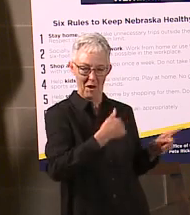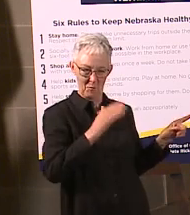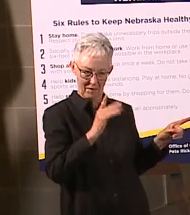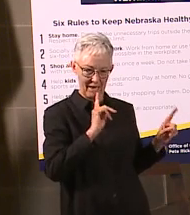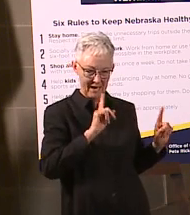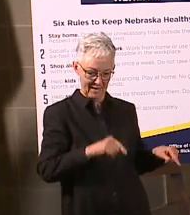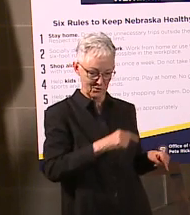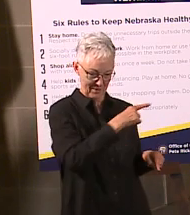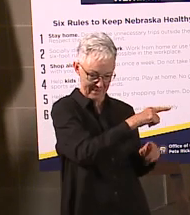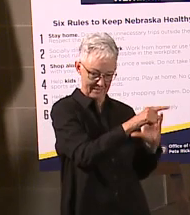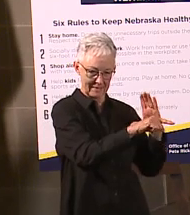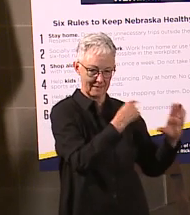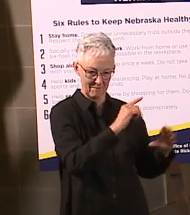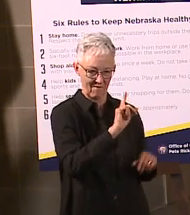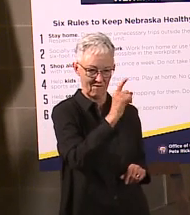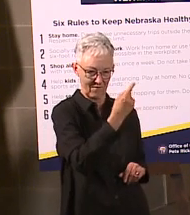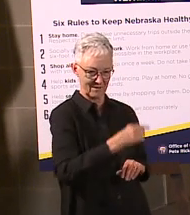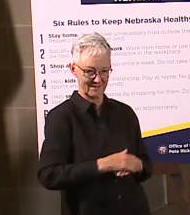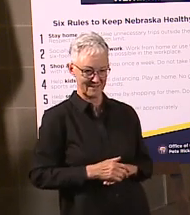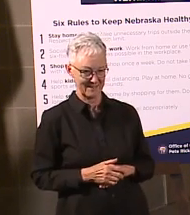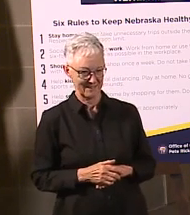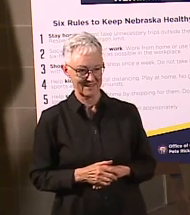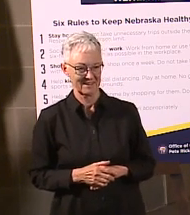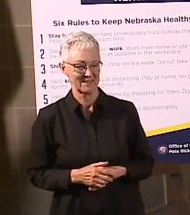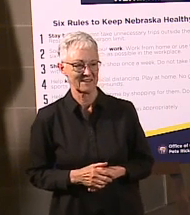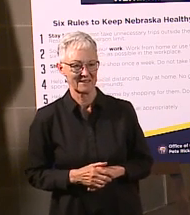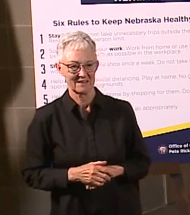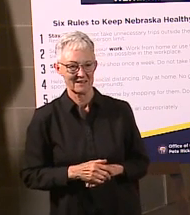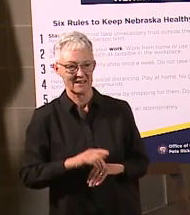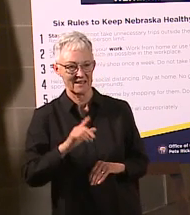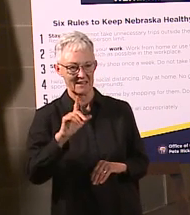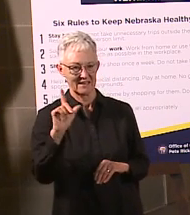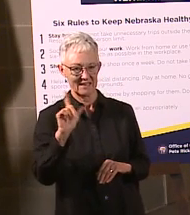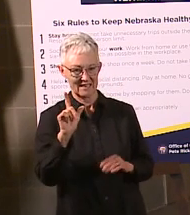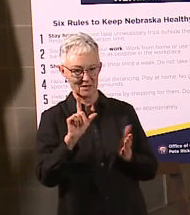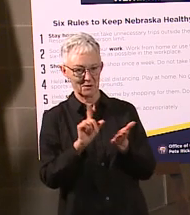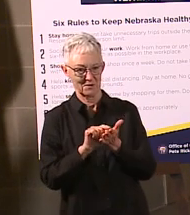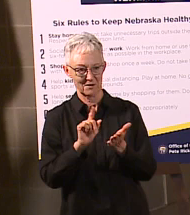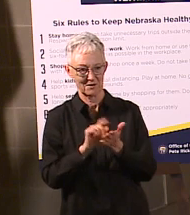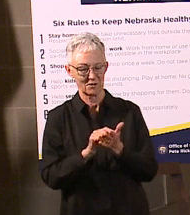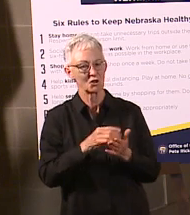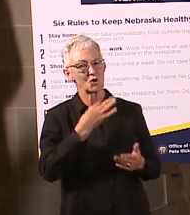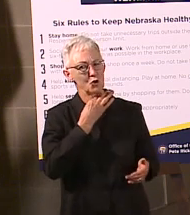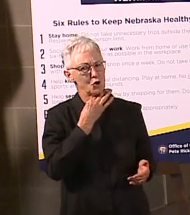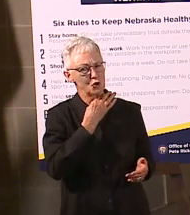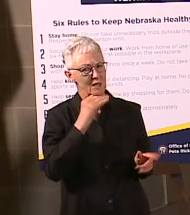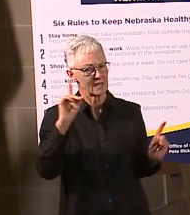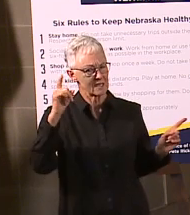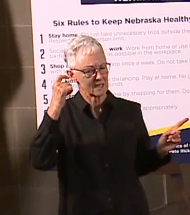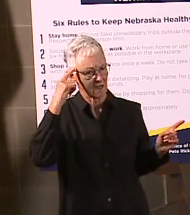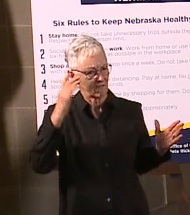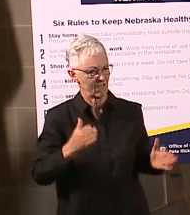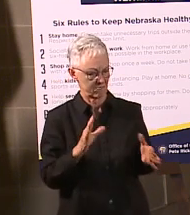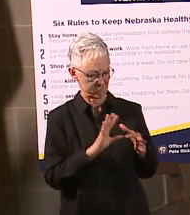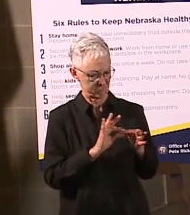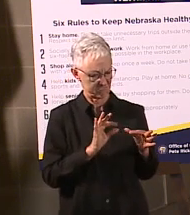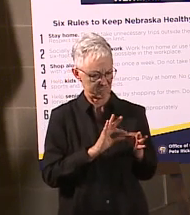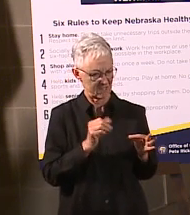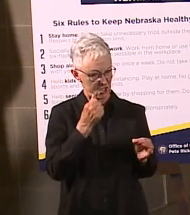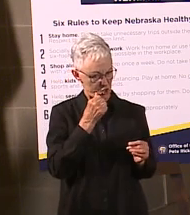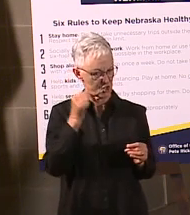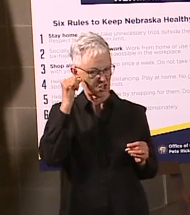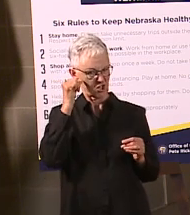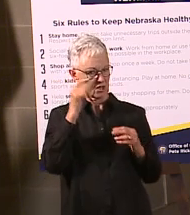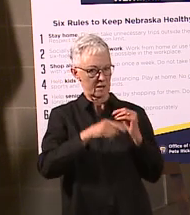Olberding from the Lincoln General Star. I was just curious as to whether the Governor's comments yesterday about COVID-19 cases